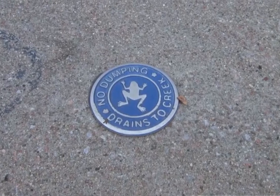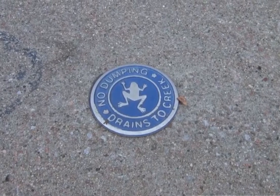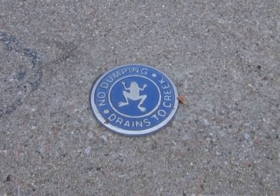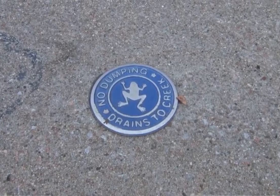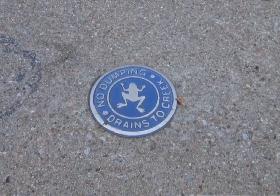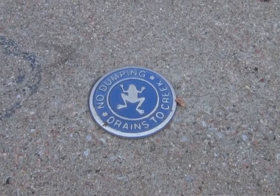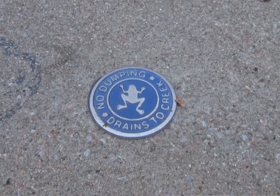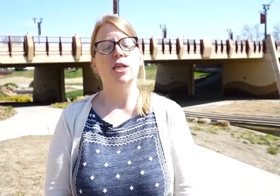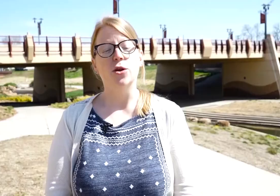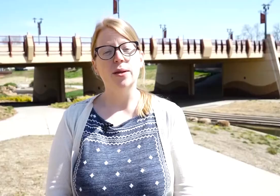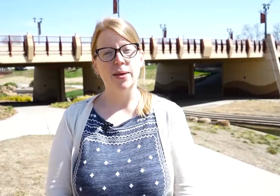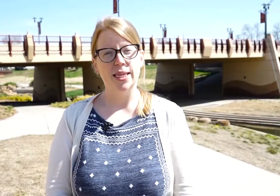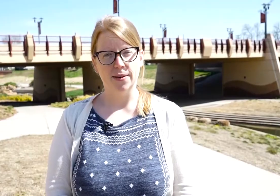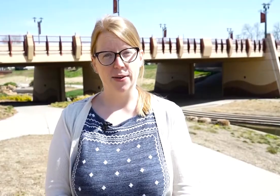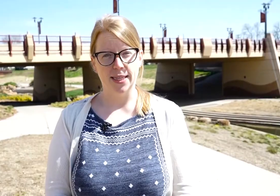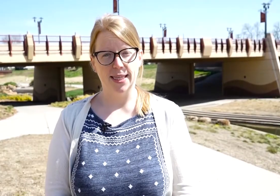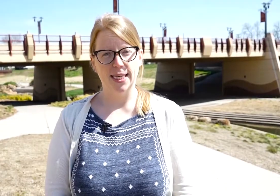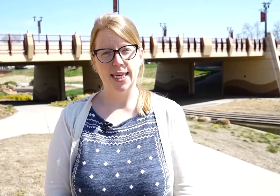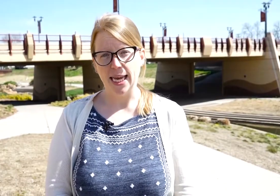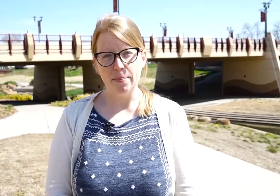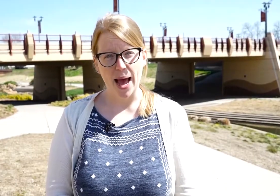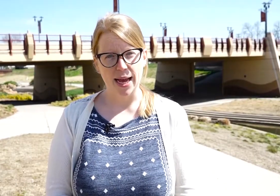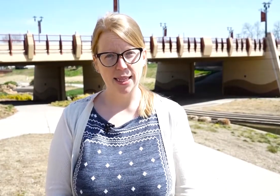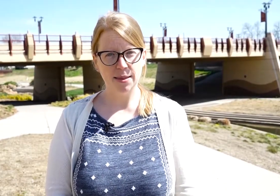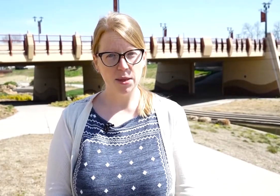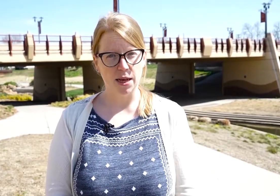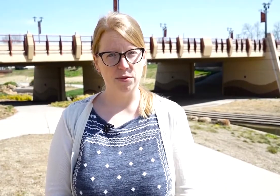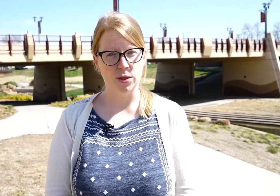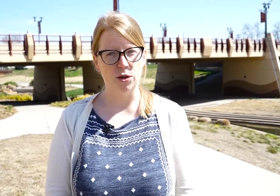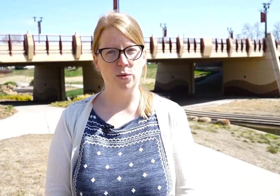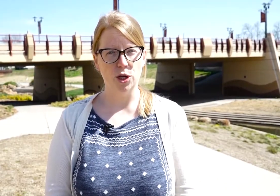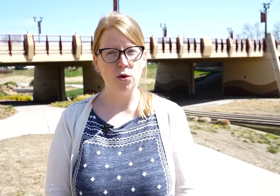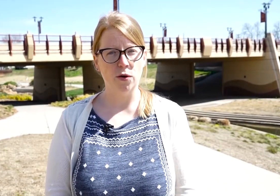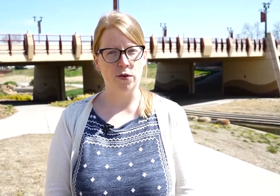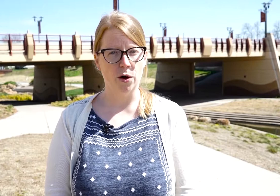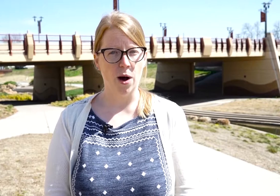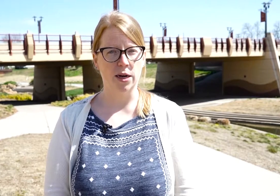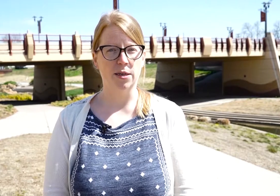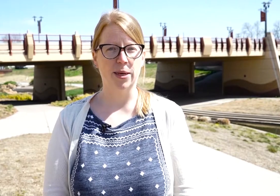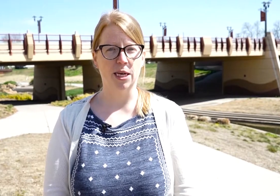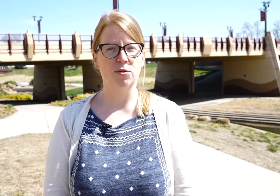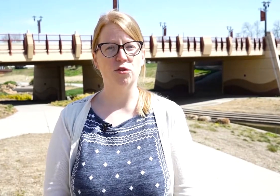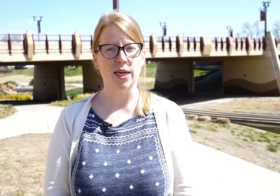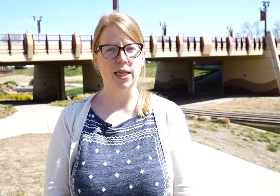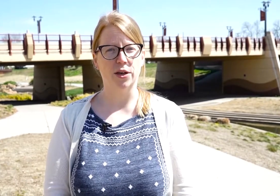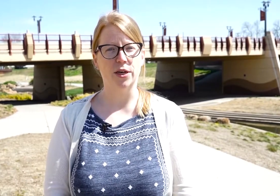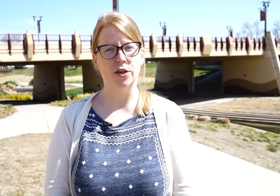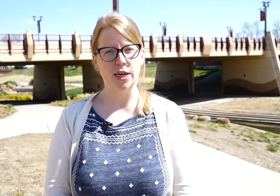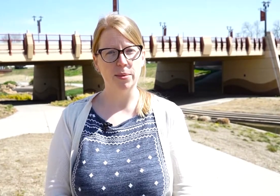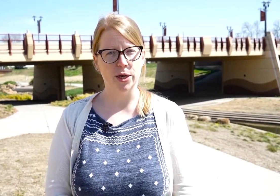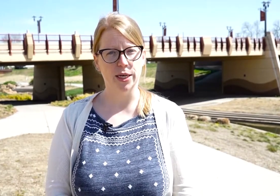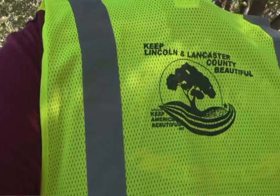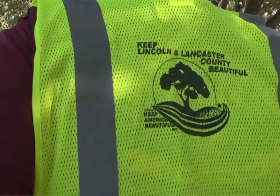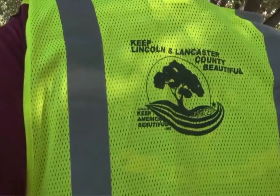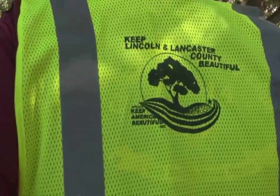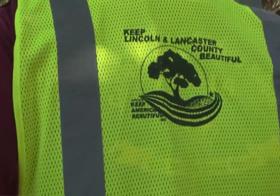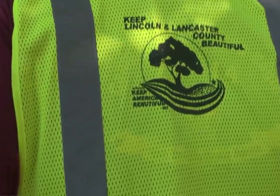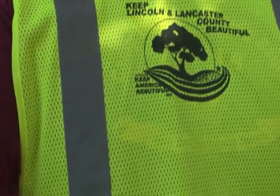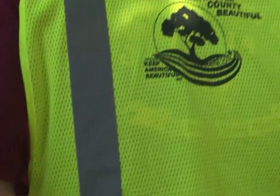play in. You can be the difference. Take a bag and some gloves with you when you go for a walk to pick up stray litter in your neighborhood. If you would like